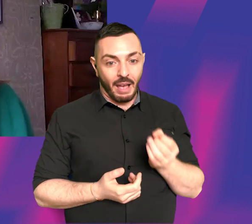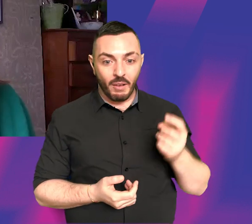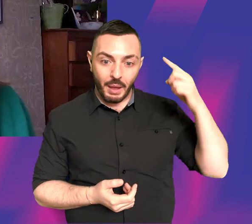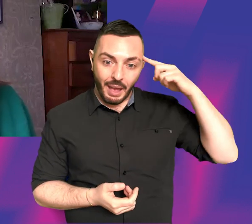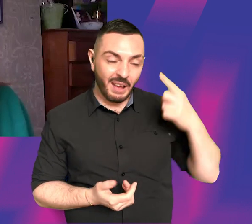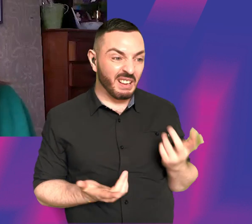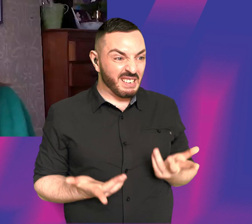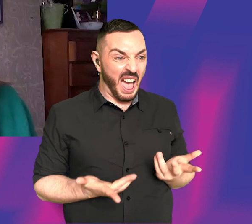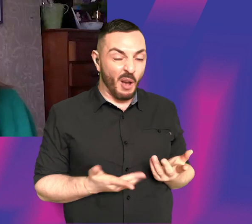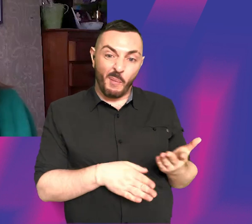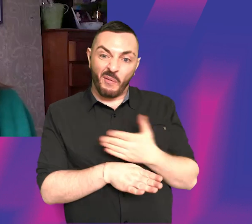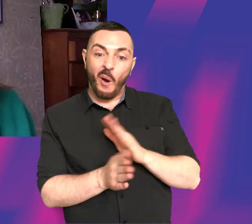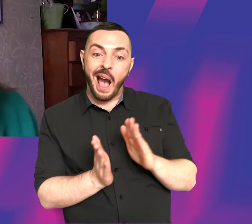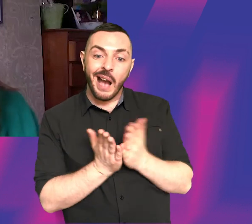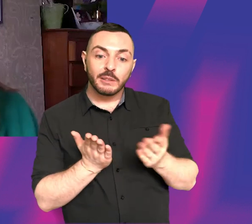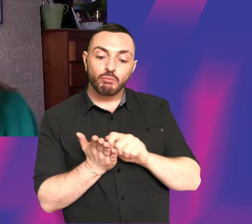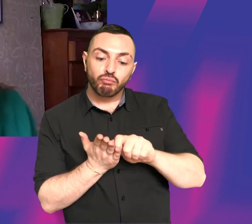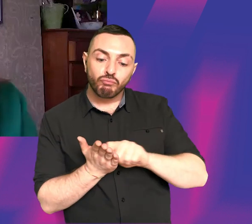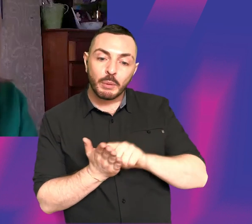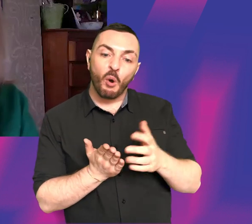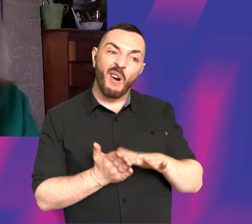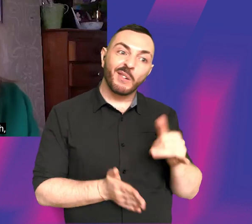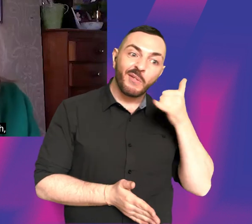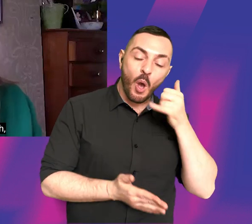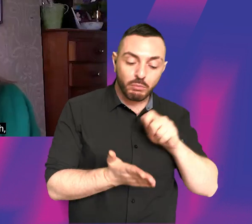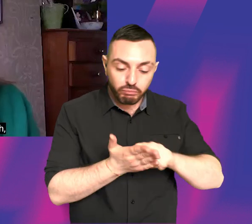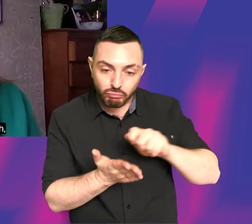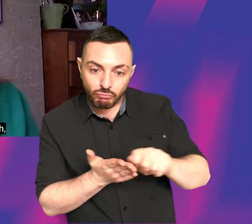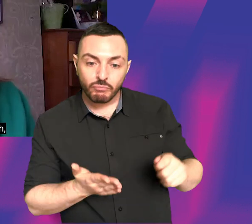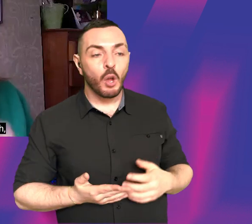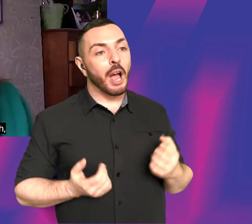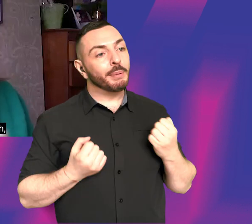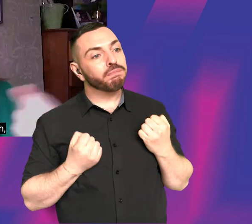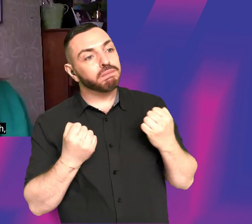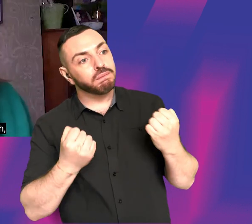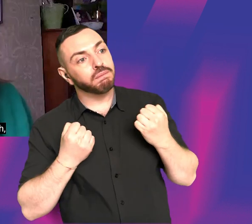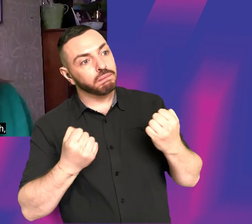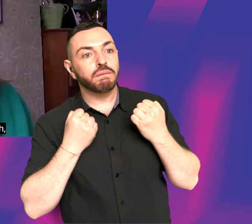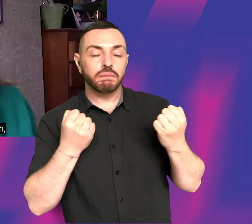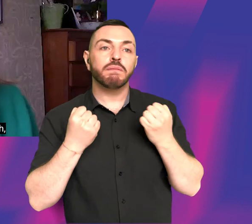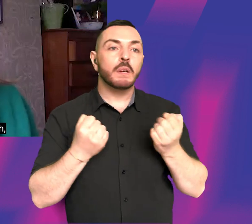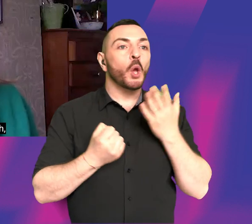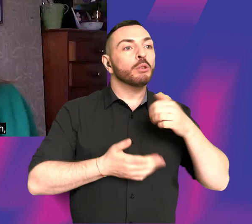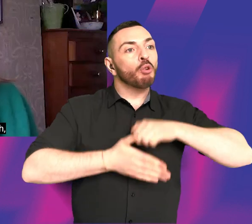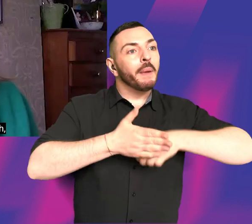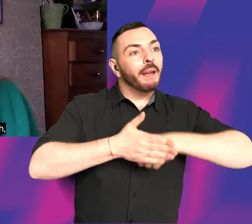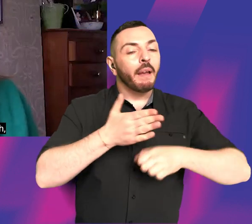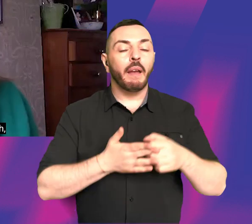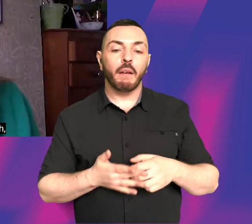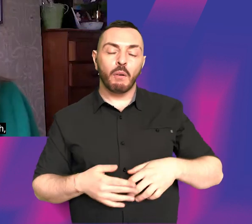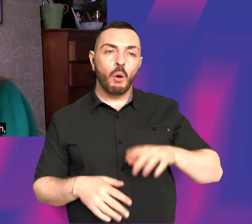I just have a phone now, but I used to have a notebook all the time. But now I just, you know, I'll be like driving in the car in the supermarket and I'll be like,